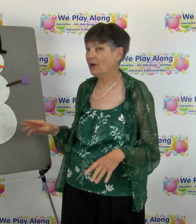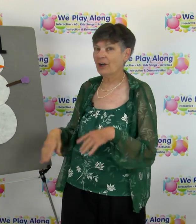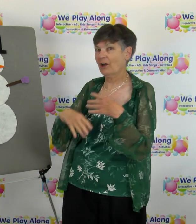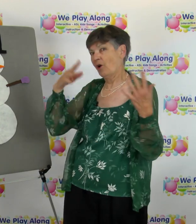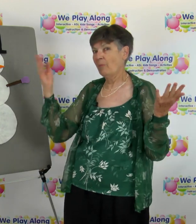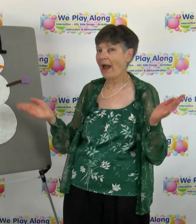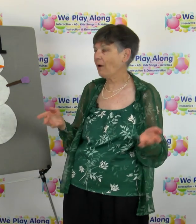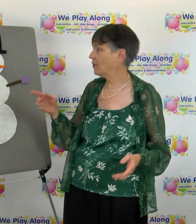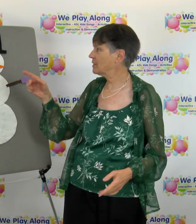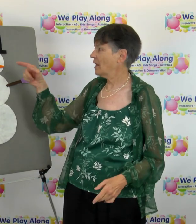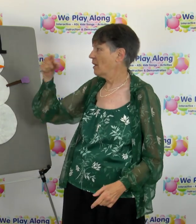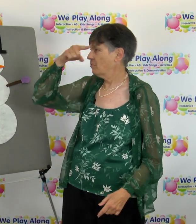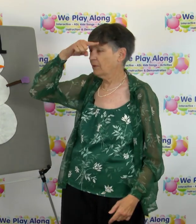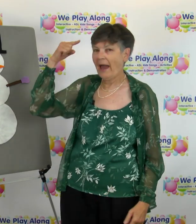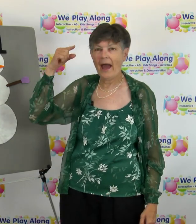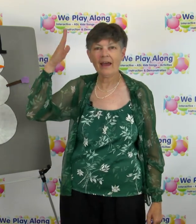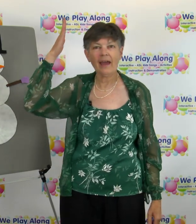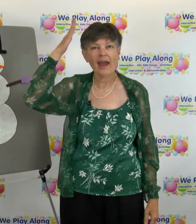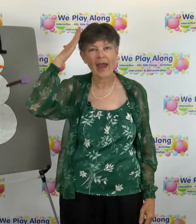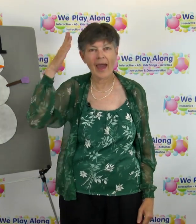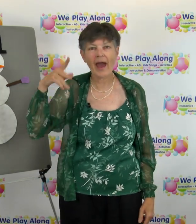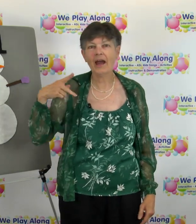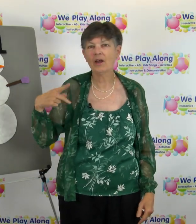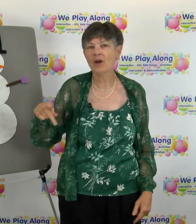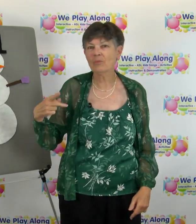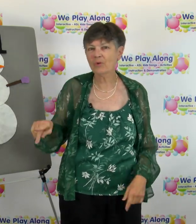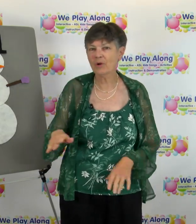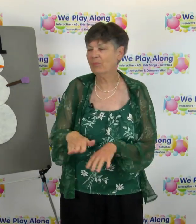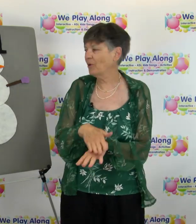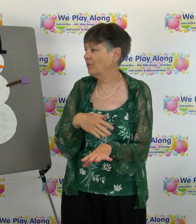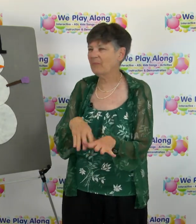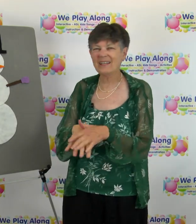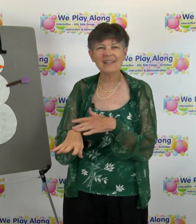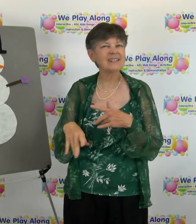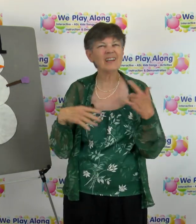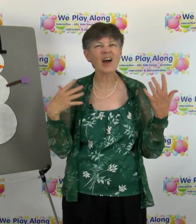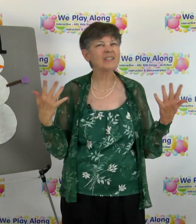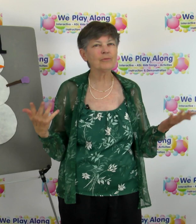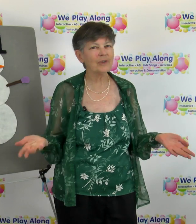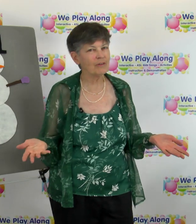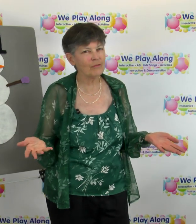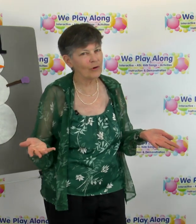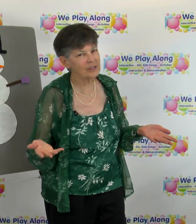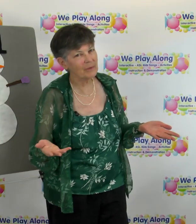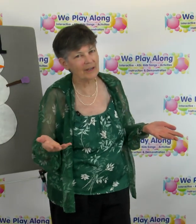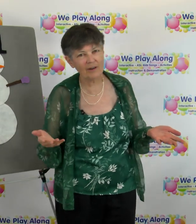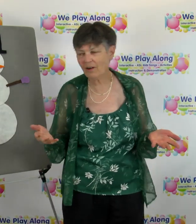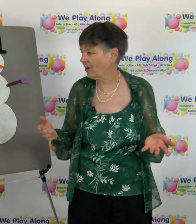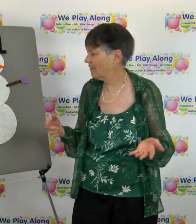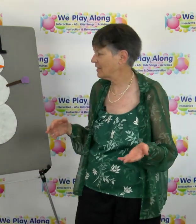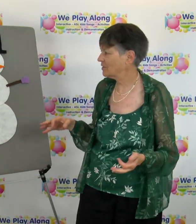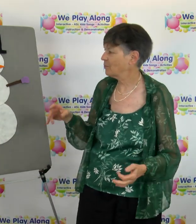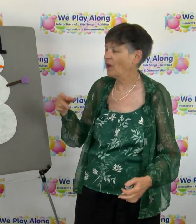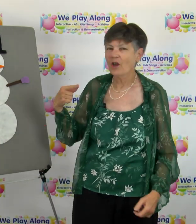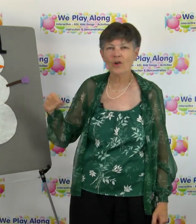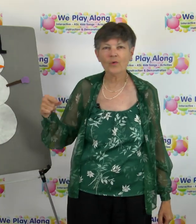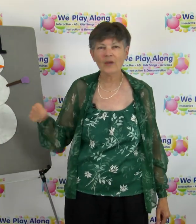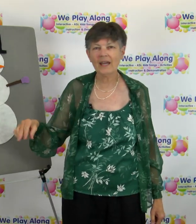we're gonna go backwards black hat purple mittens see lots of reinforcement here in all of this green